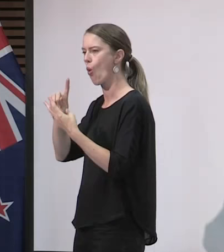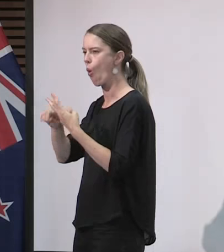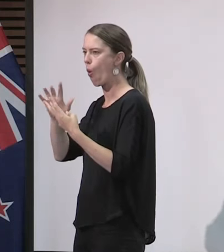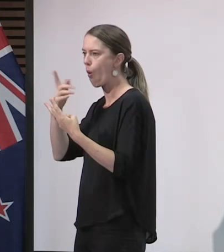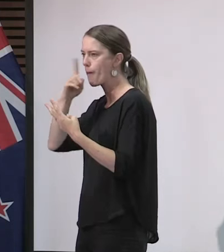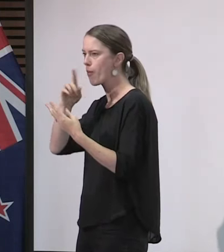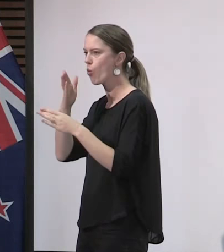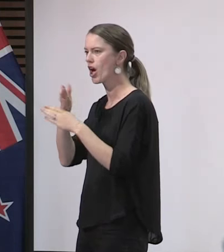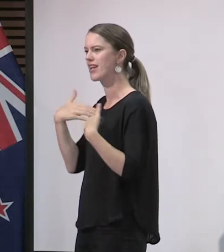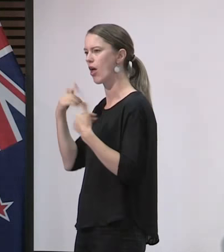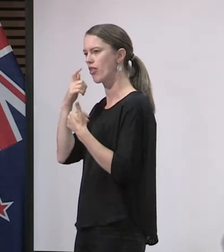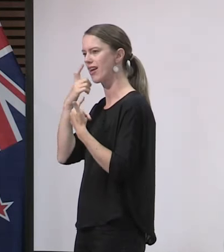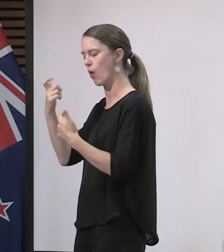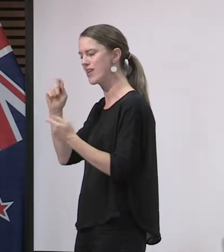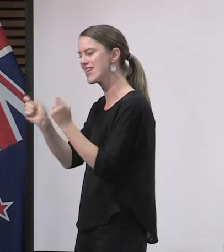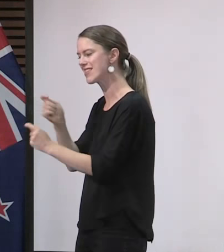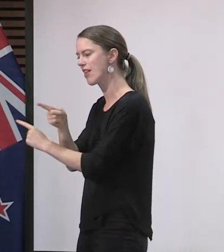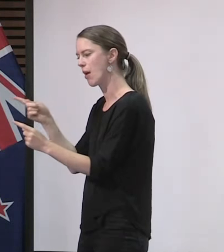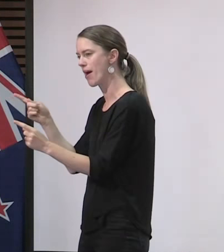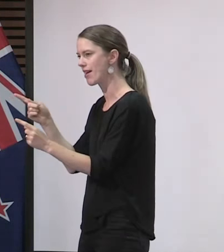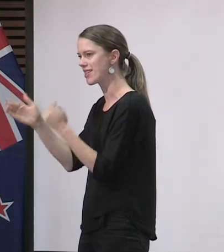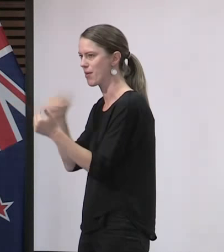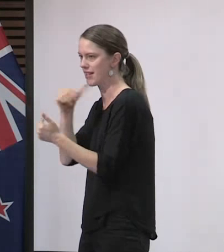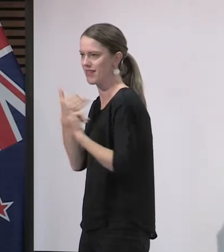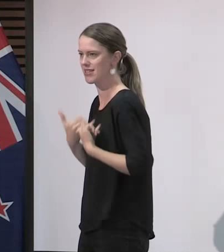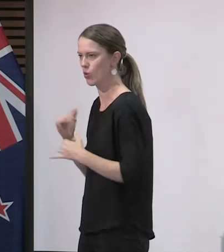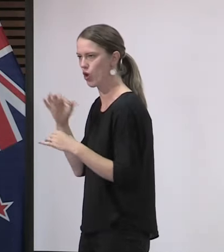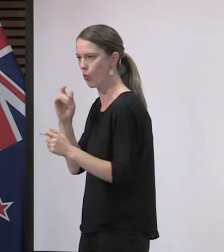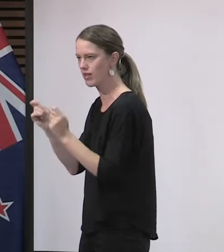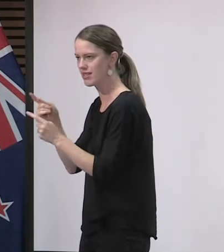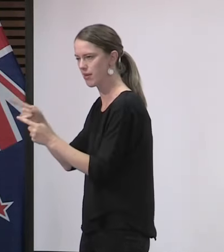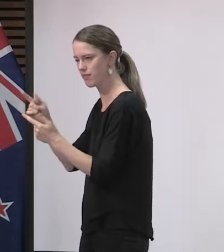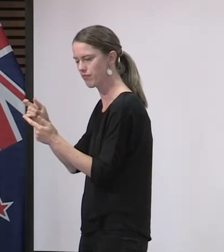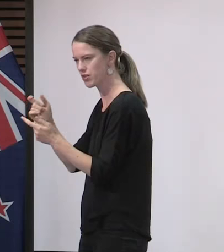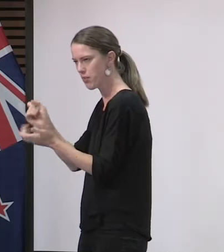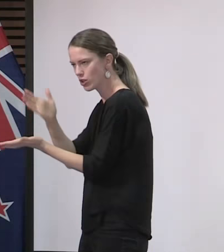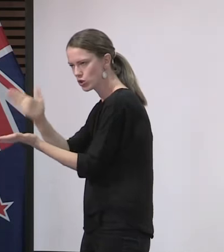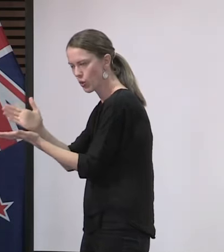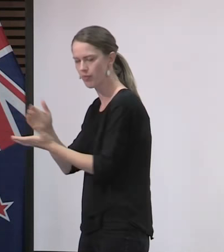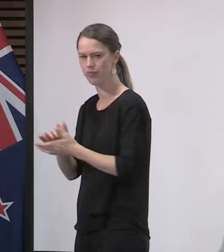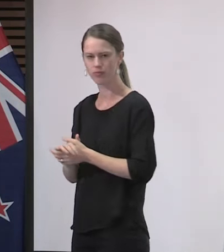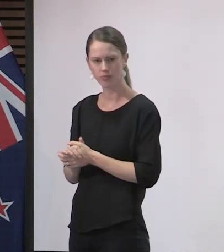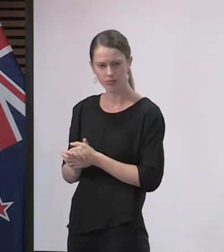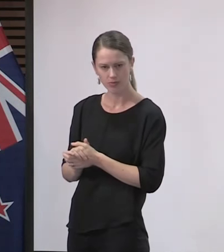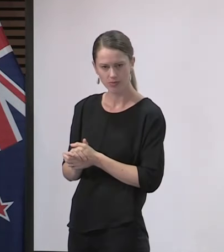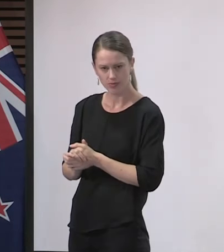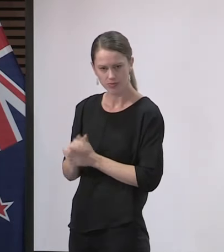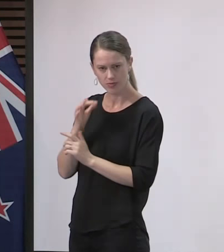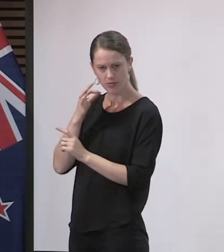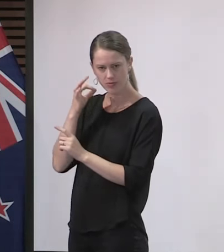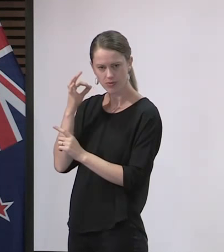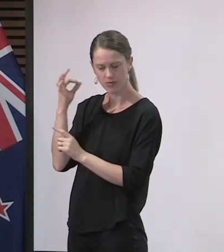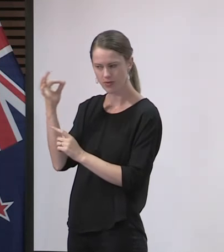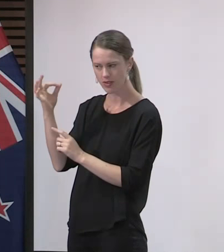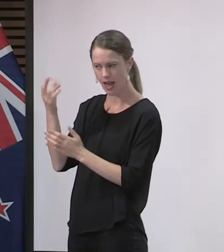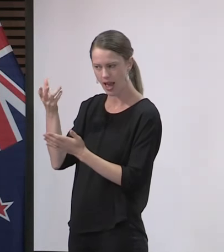people working in health care and other institutions. In terms of the tracer app, I just wanted to ask, has there been any intention to extend